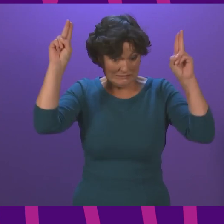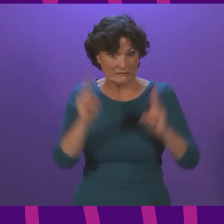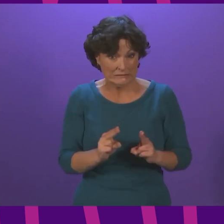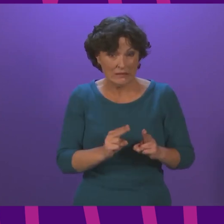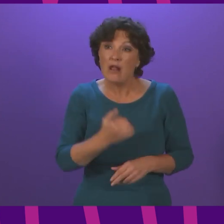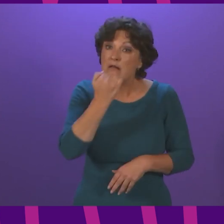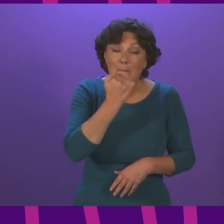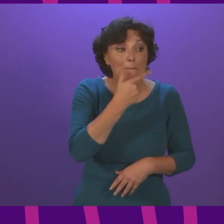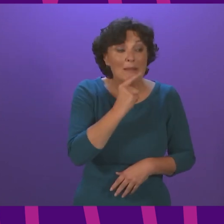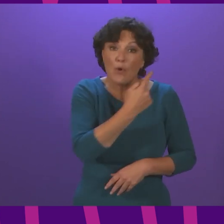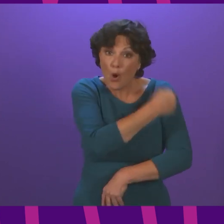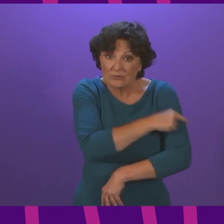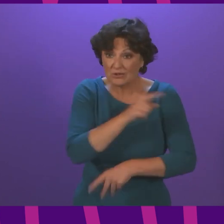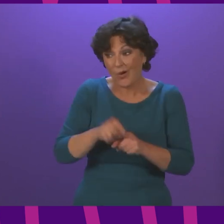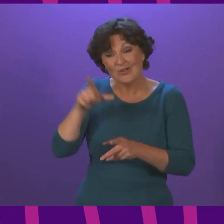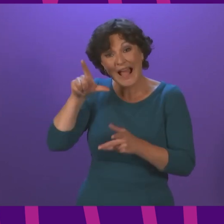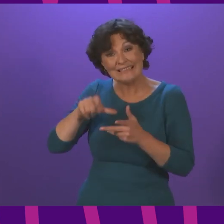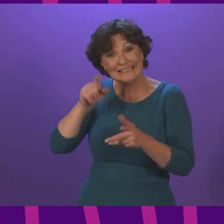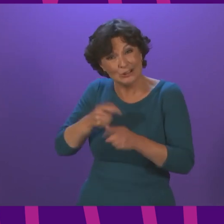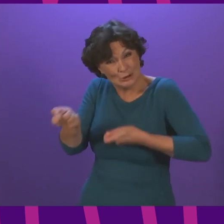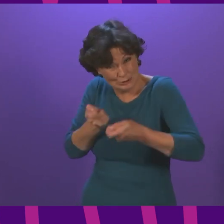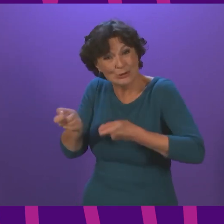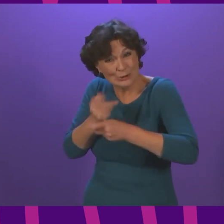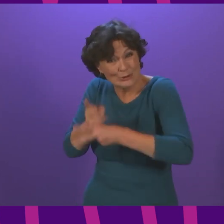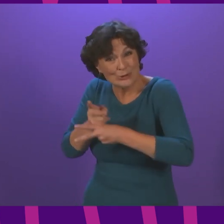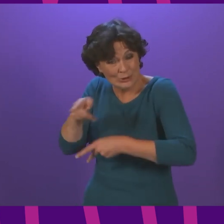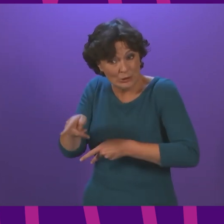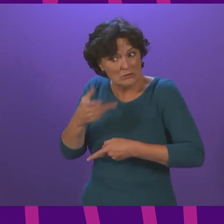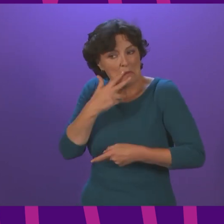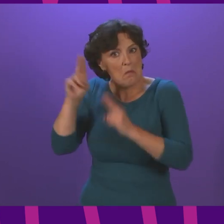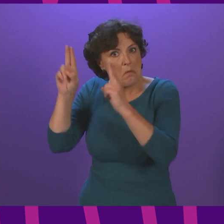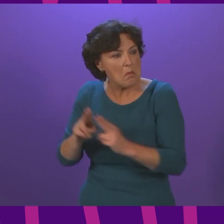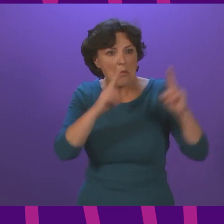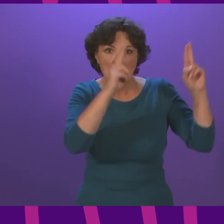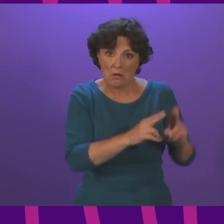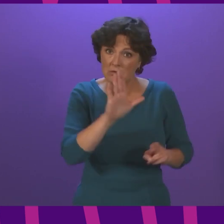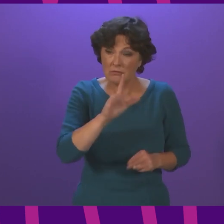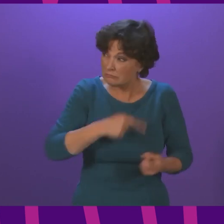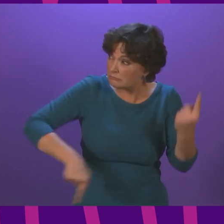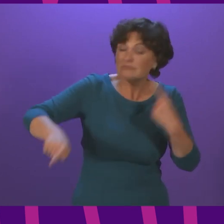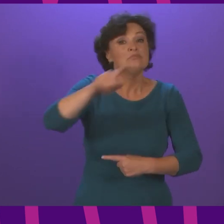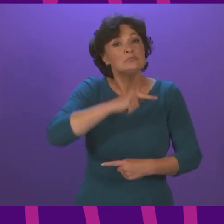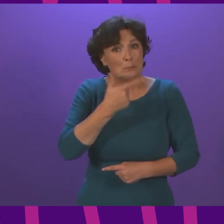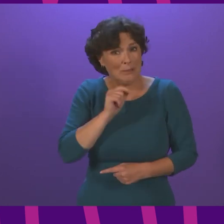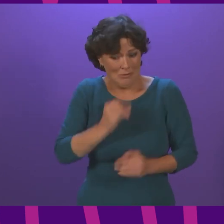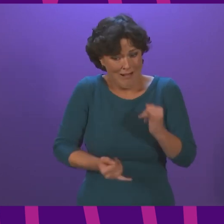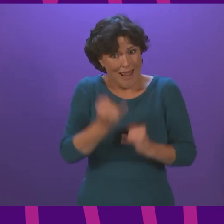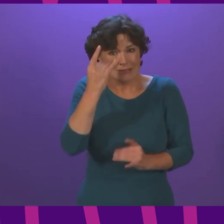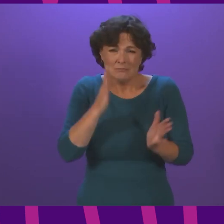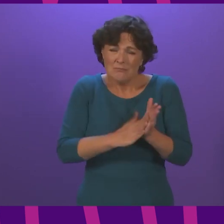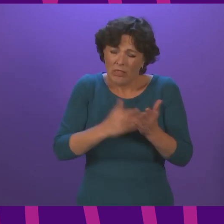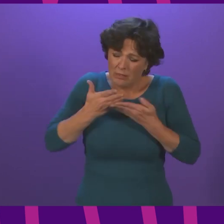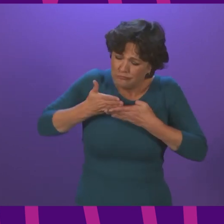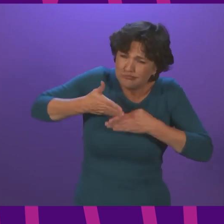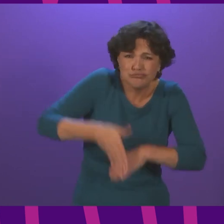intensive care is also now starting to decline. The efforts that have been made by so many over the past month in particular